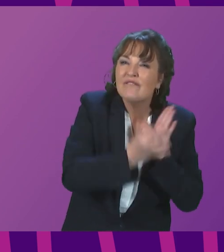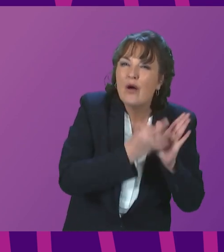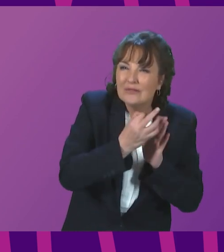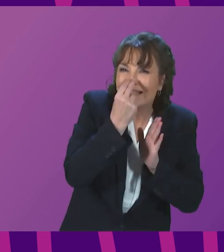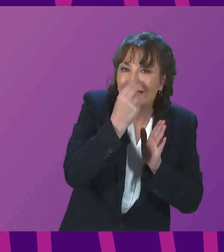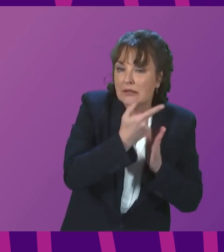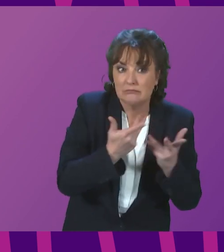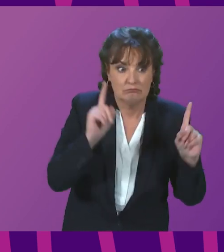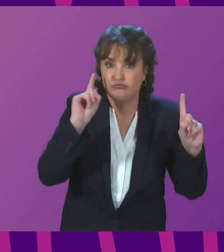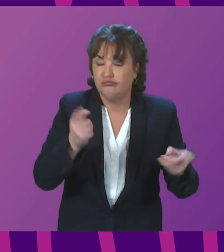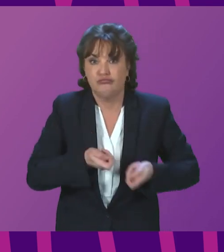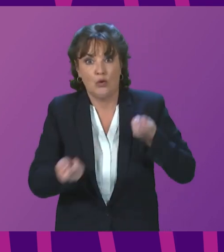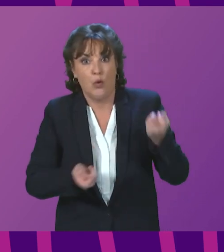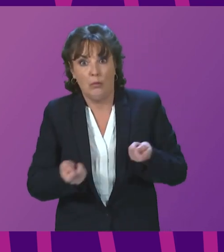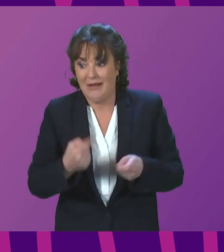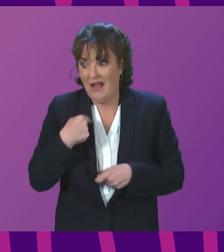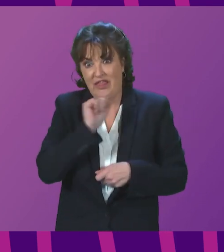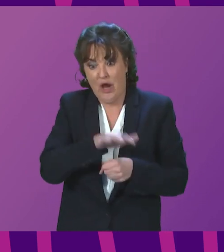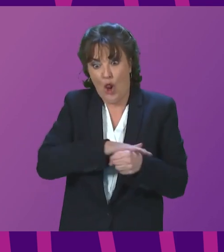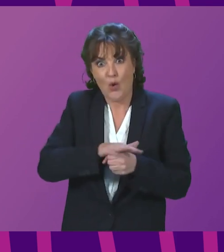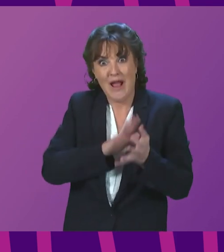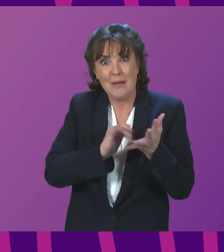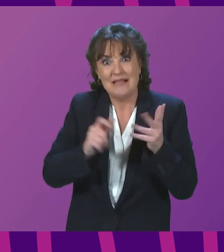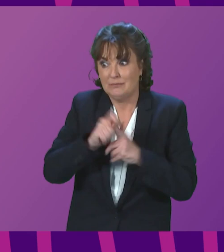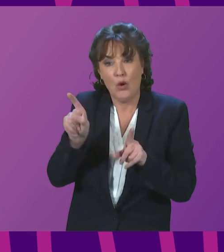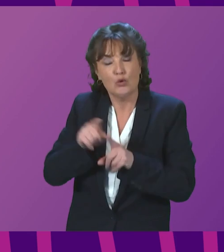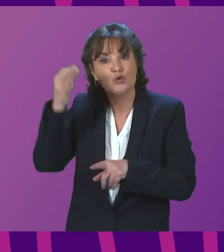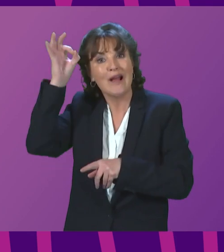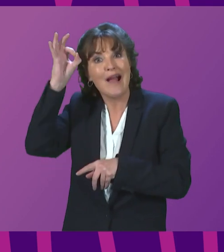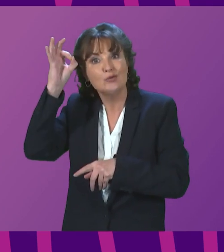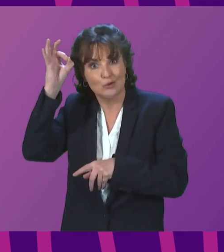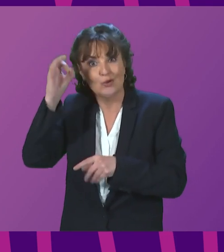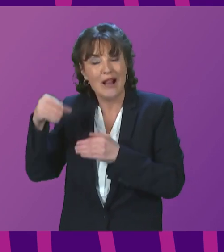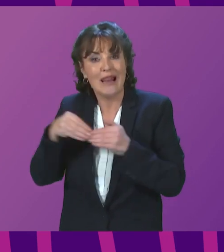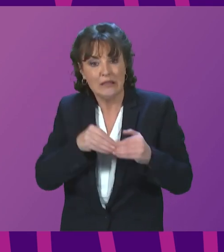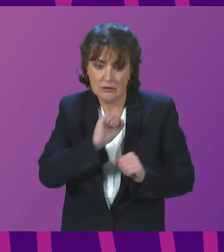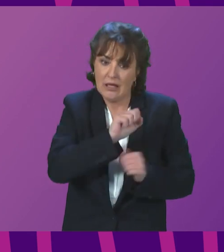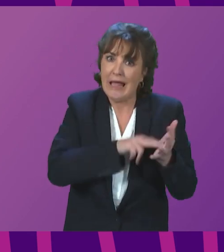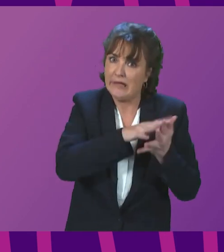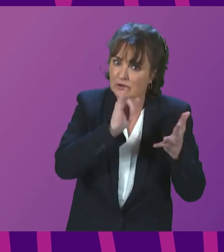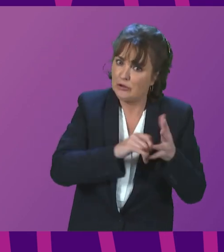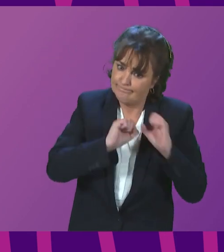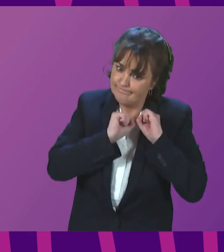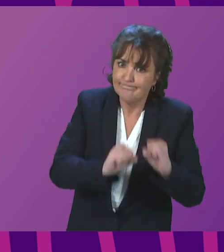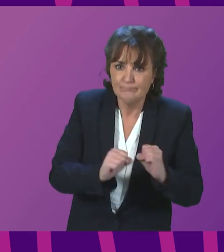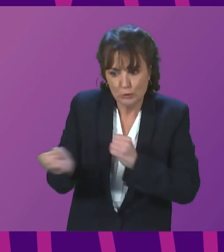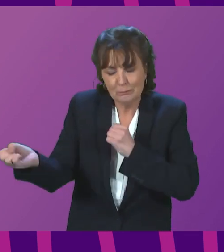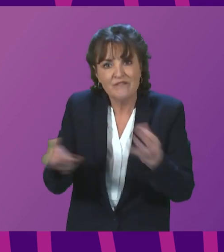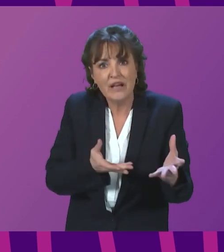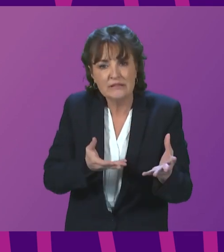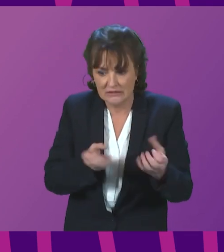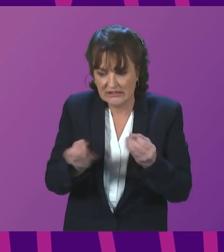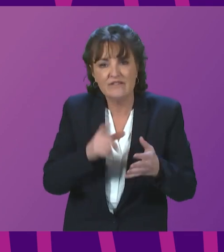and reassurance was given by the local MSP and the Council group leader that NHS Fourth Valley remained committed to providing services in